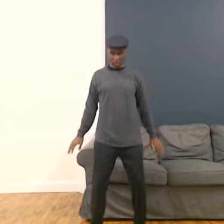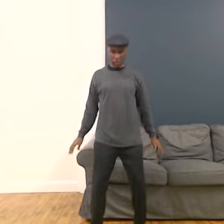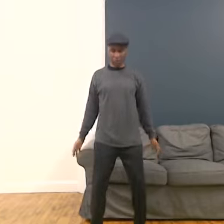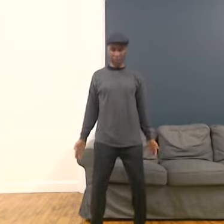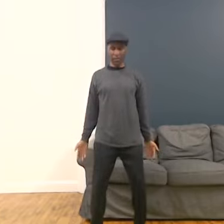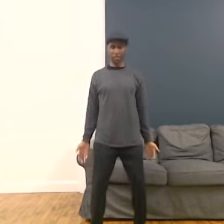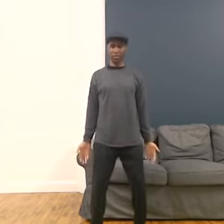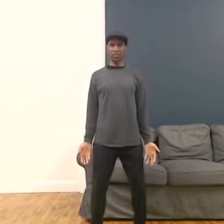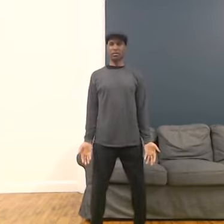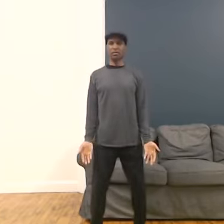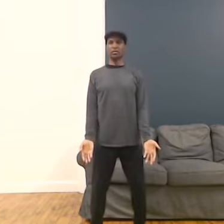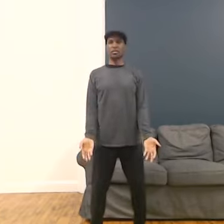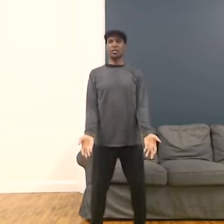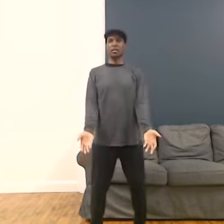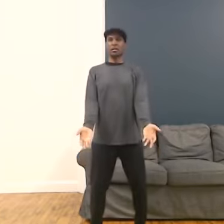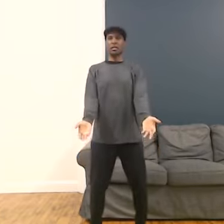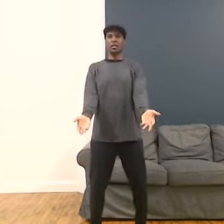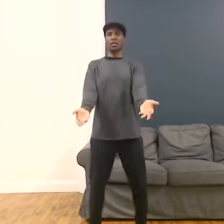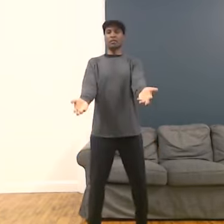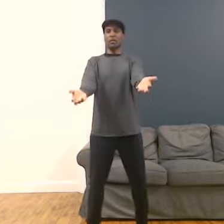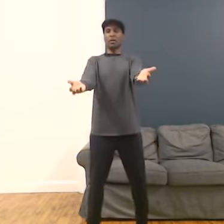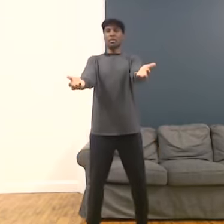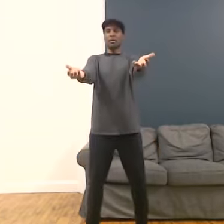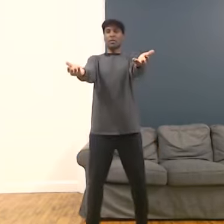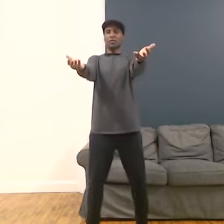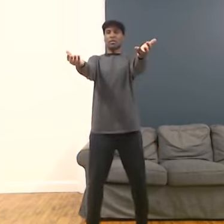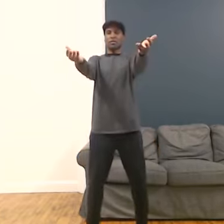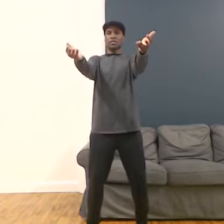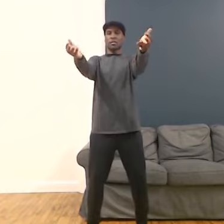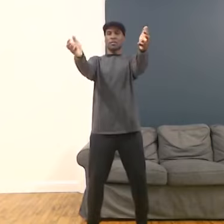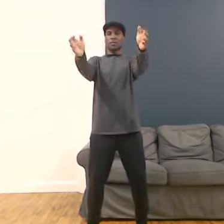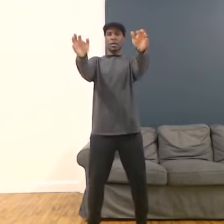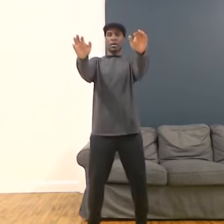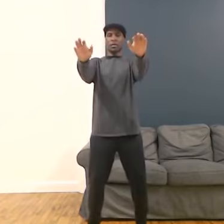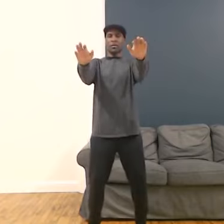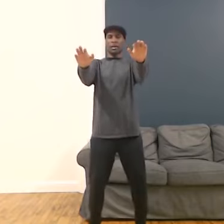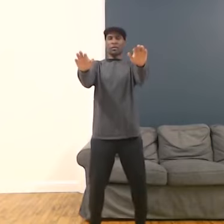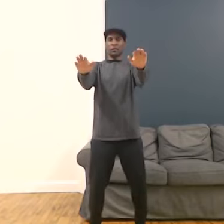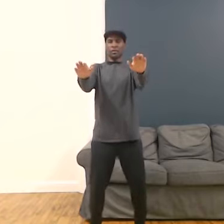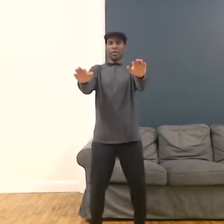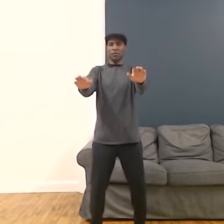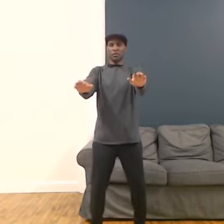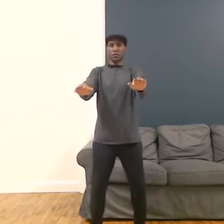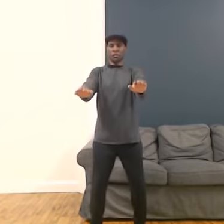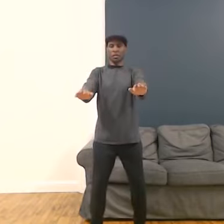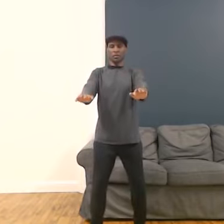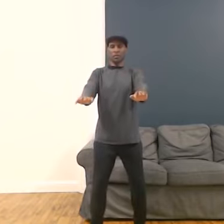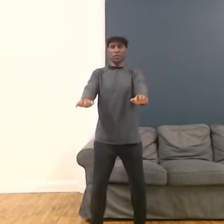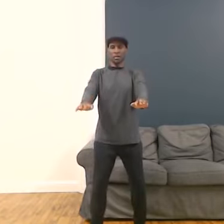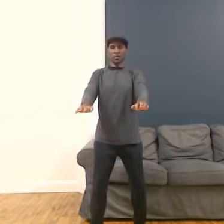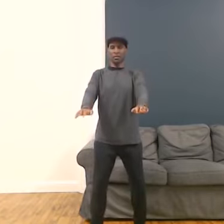Another variation involves shifting the weight on the bottom of feet. So it's more like a foot massage.